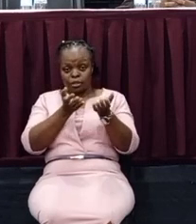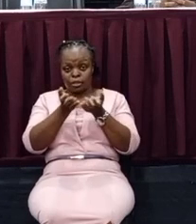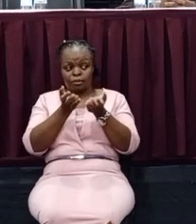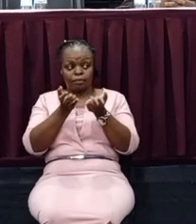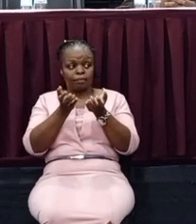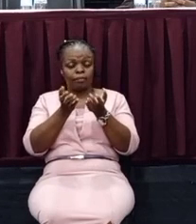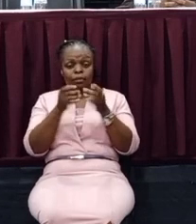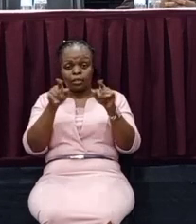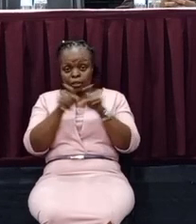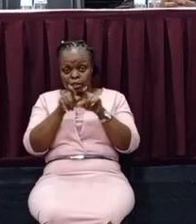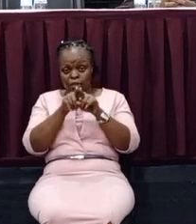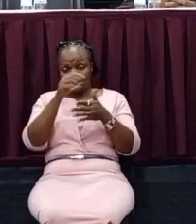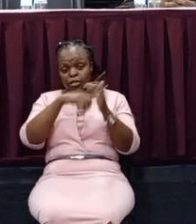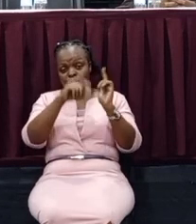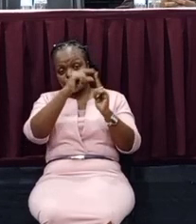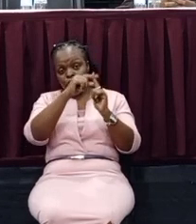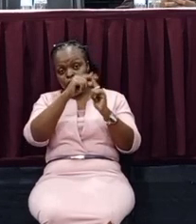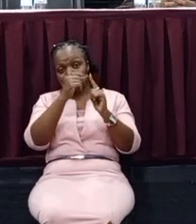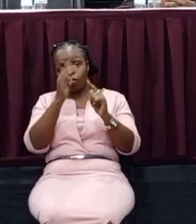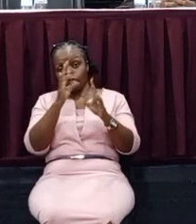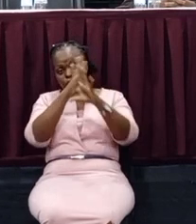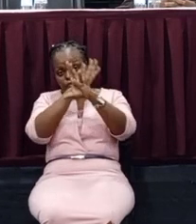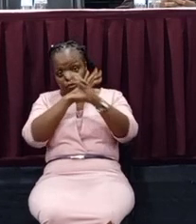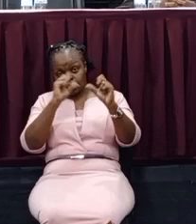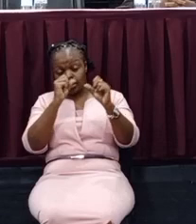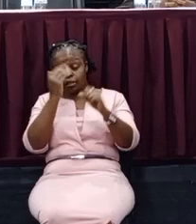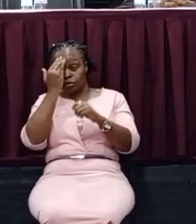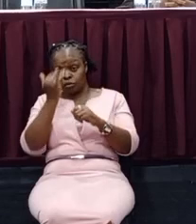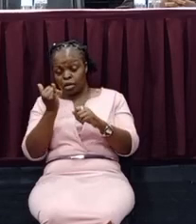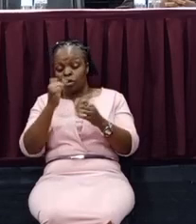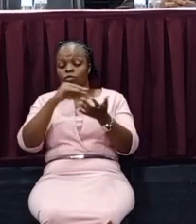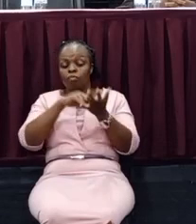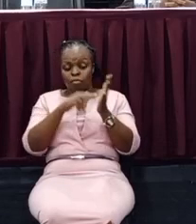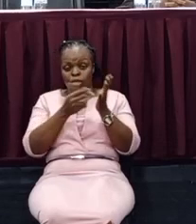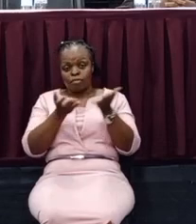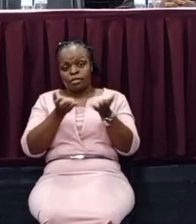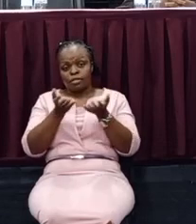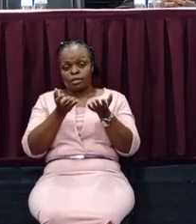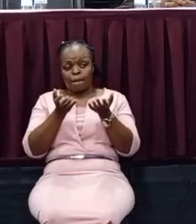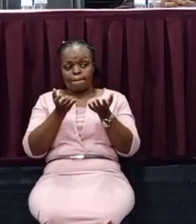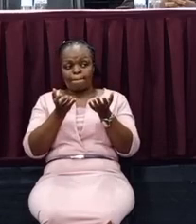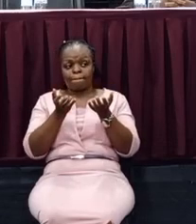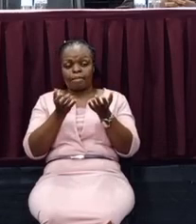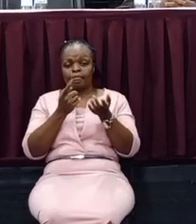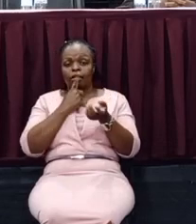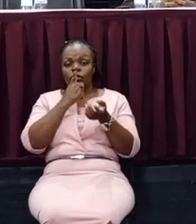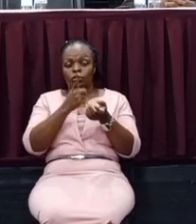And in the words of his excellence in the president, because we mean business. So, ladies and gentlemen,